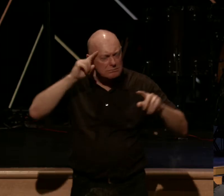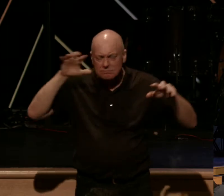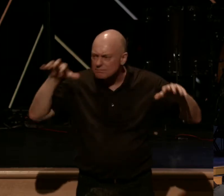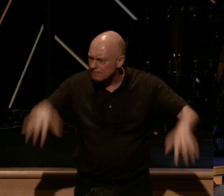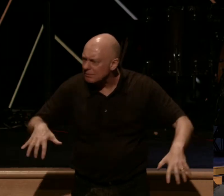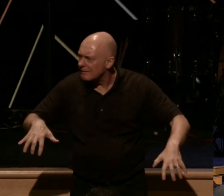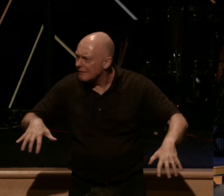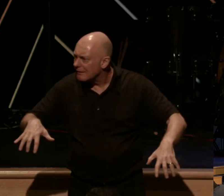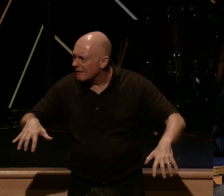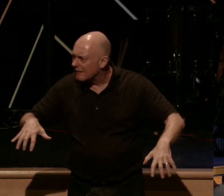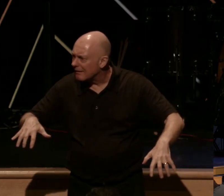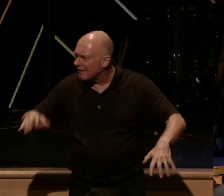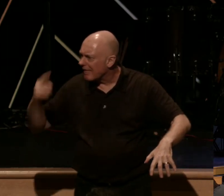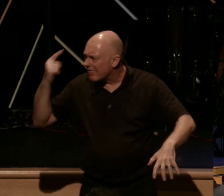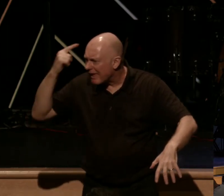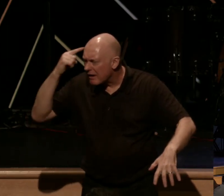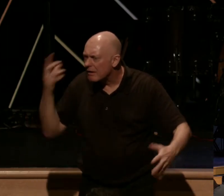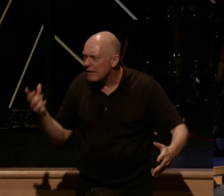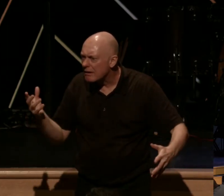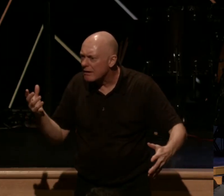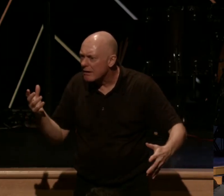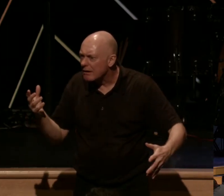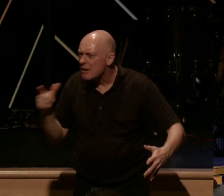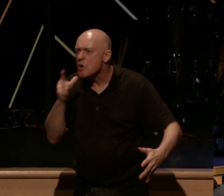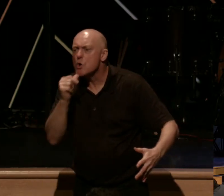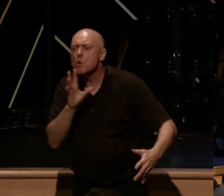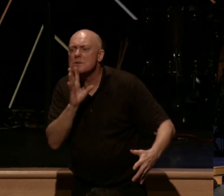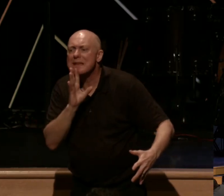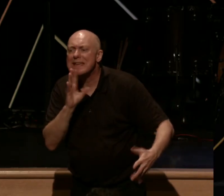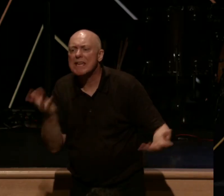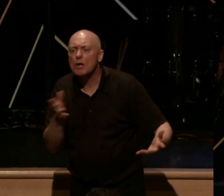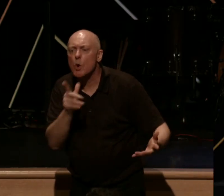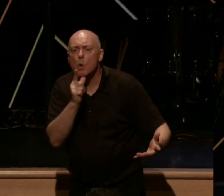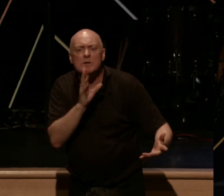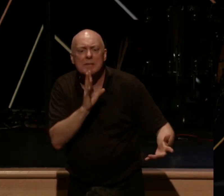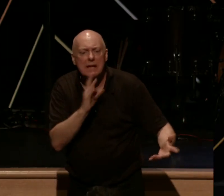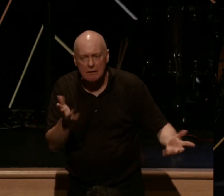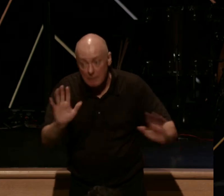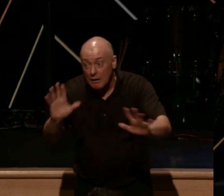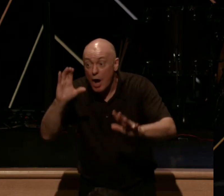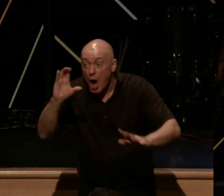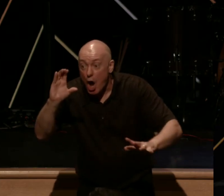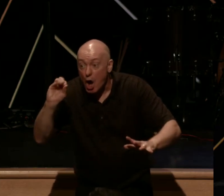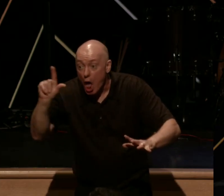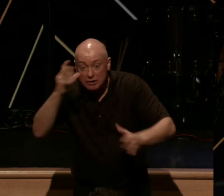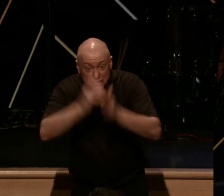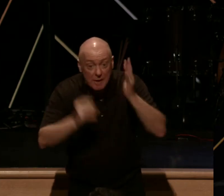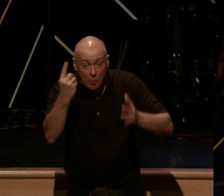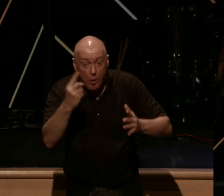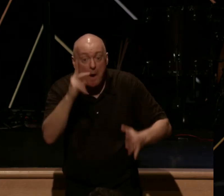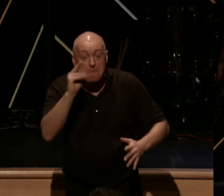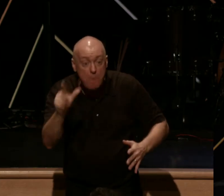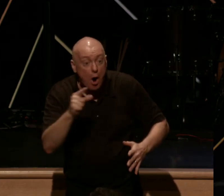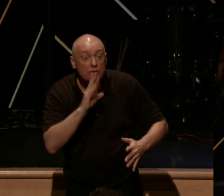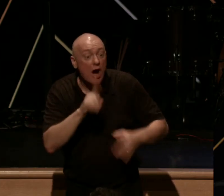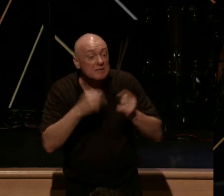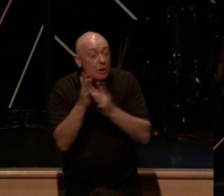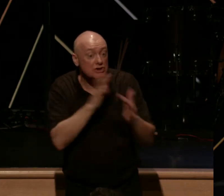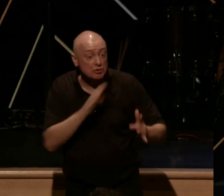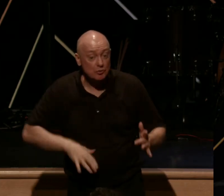consider for a moment who it is that's actually speaking here. In Colossians chapter 1, Paul says this about Jesus Christ, that